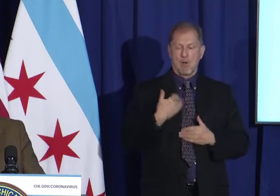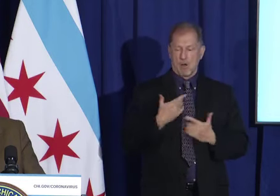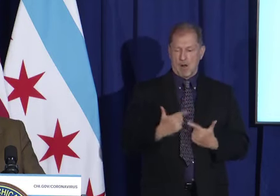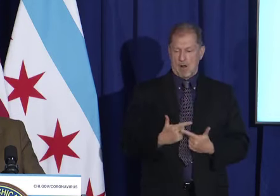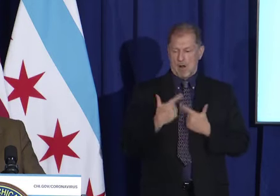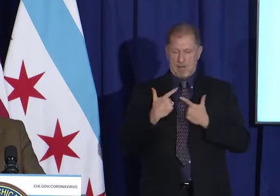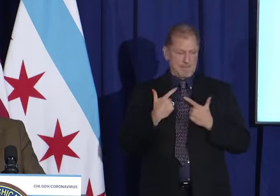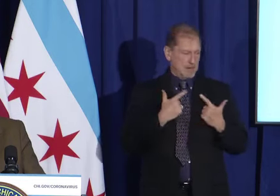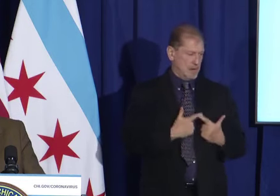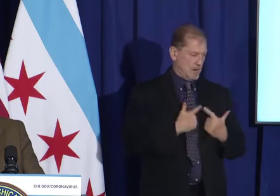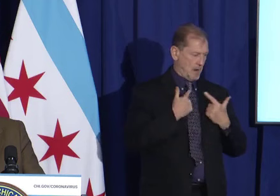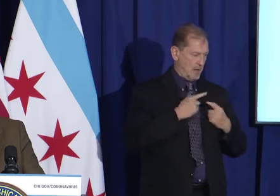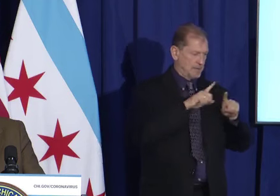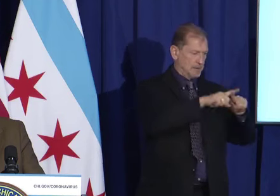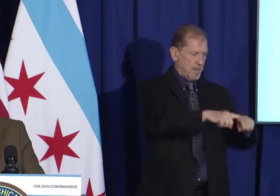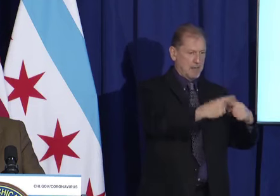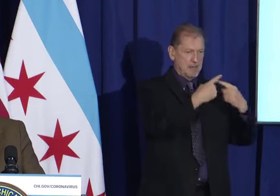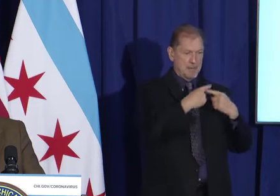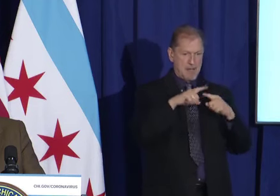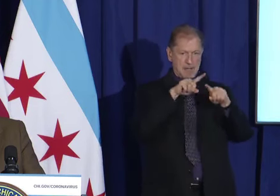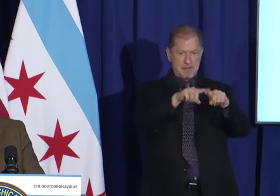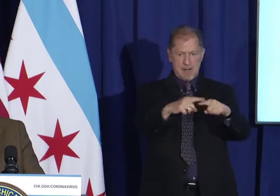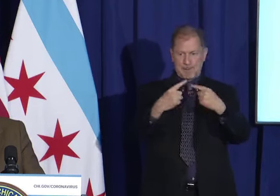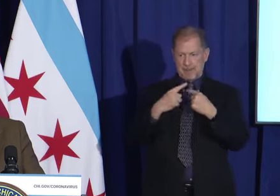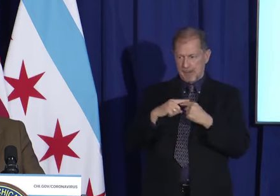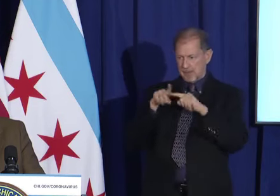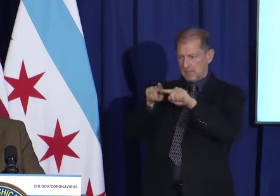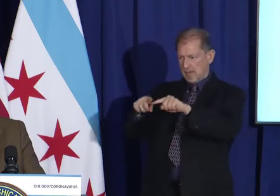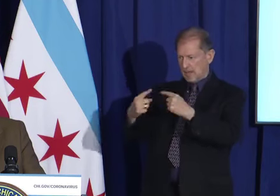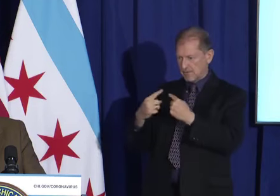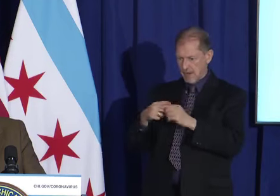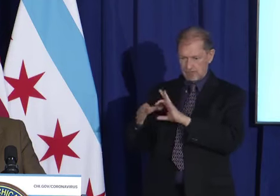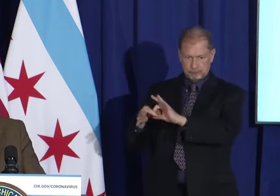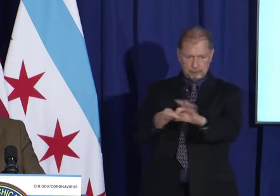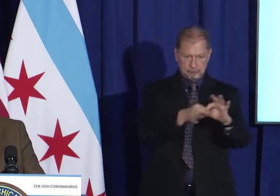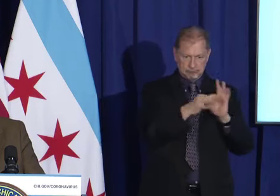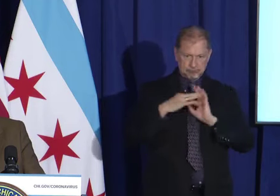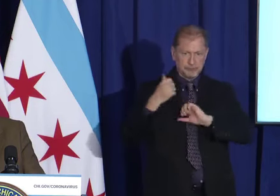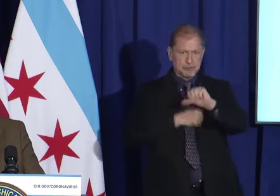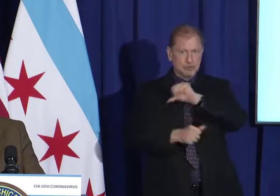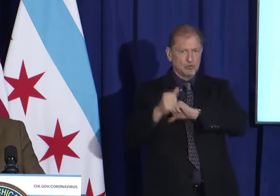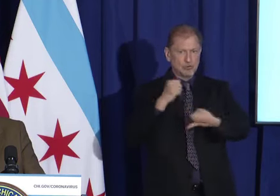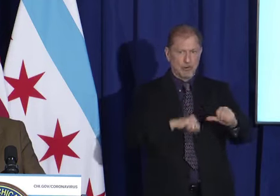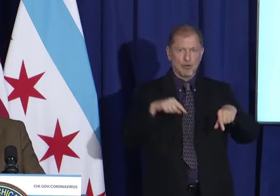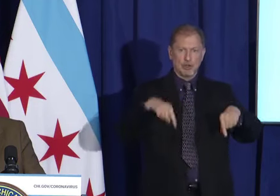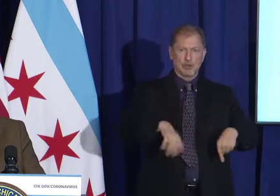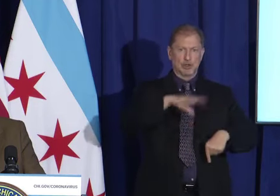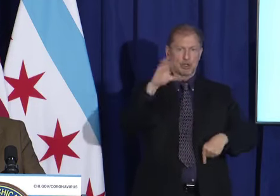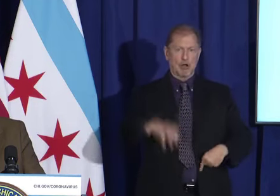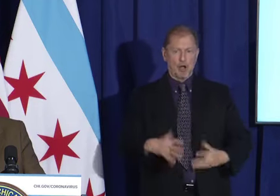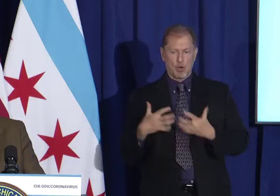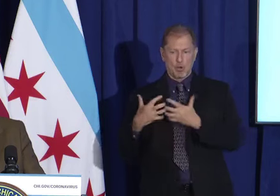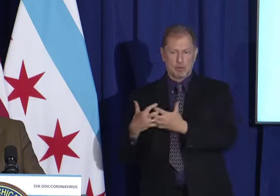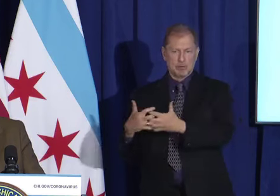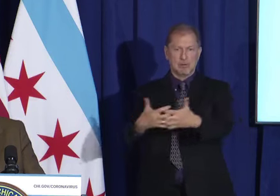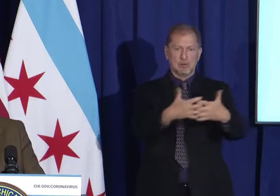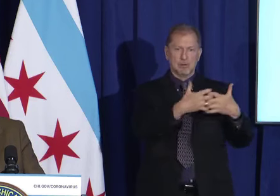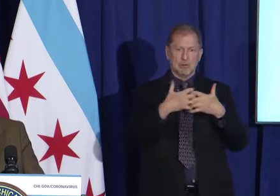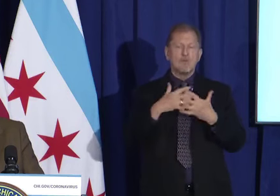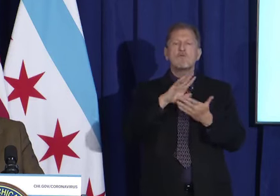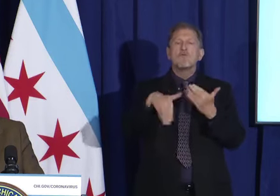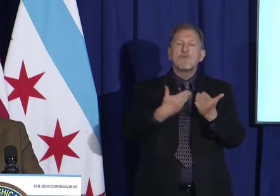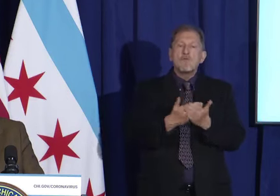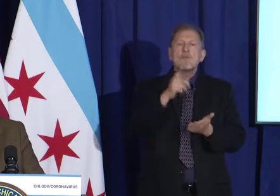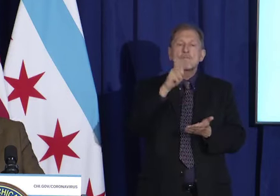in ways that we never even realized before this pandemic. And because of that interconnectivity, we all must step up and do our